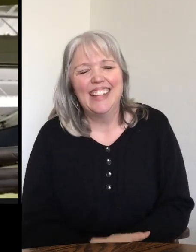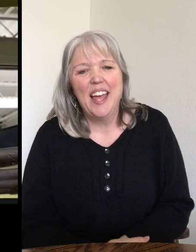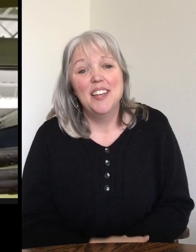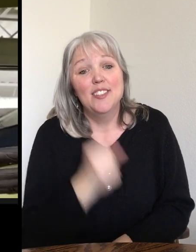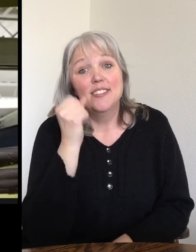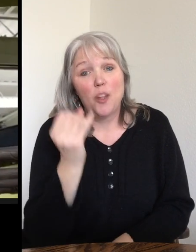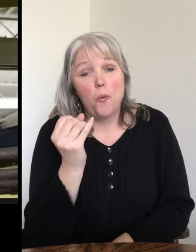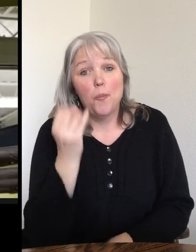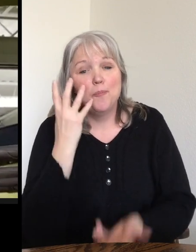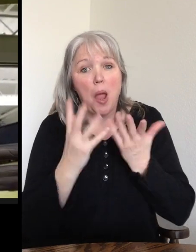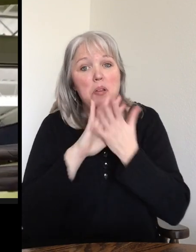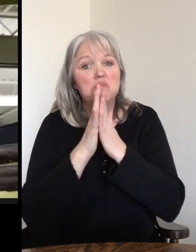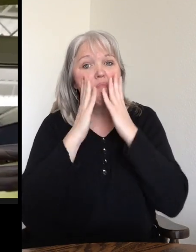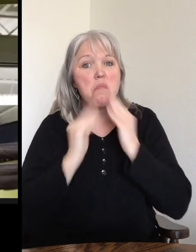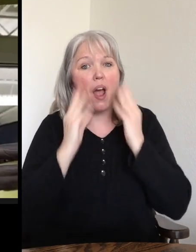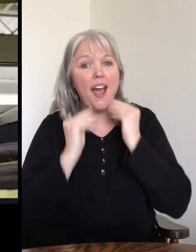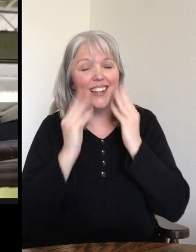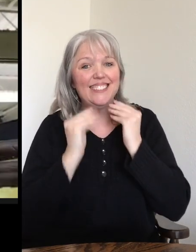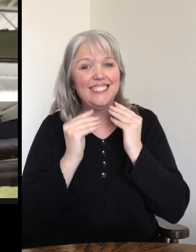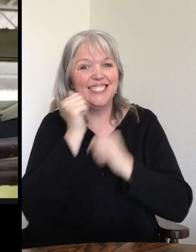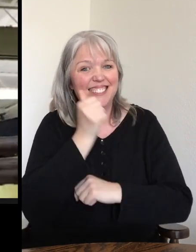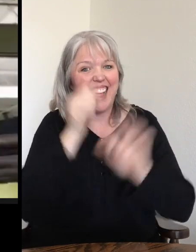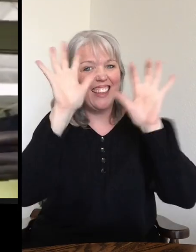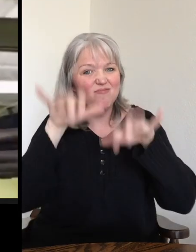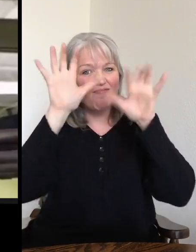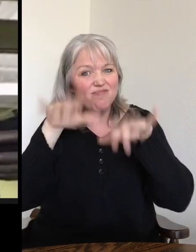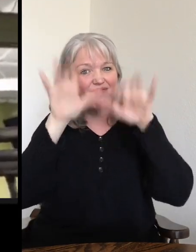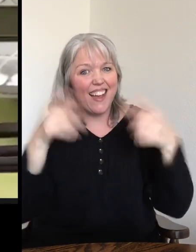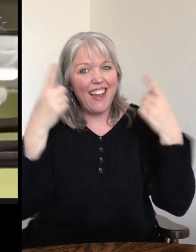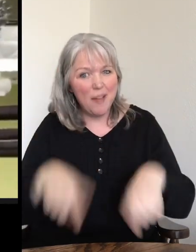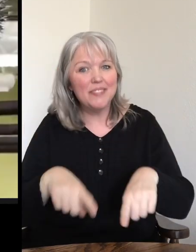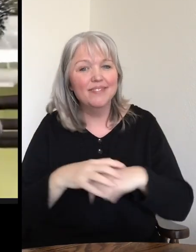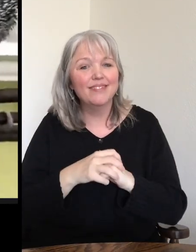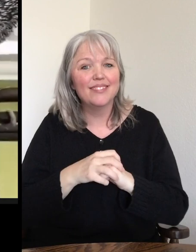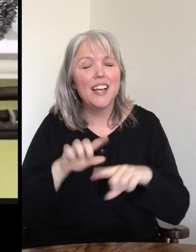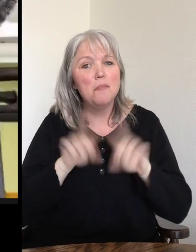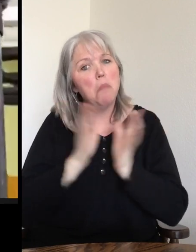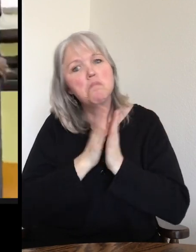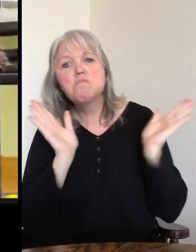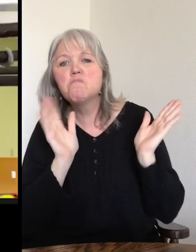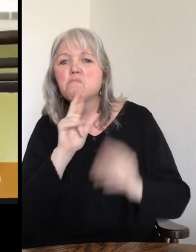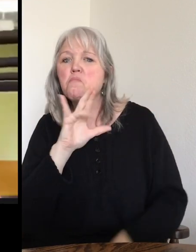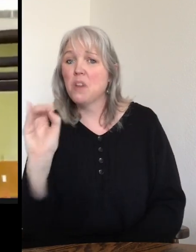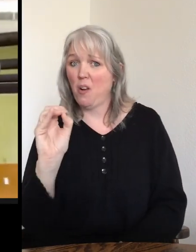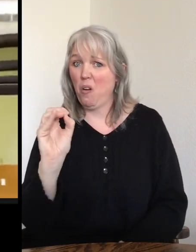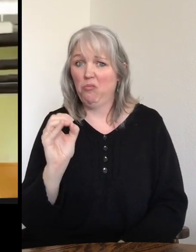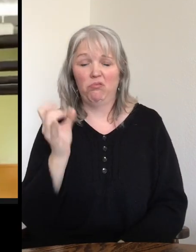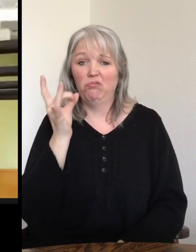And so they might get wet during the daily rainforest showers that happen, but in general, Rigo does not love